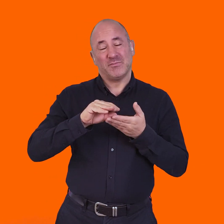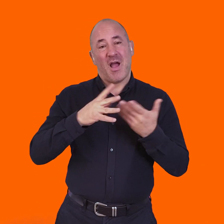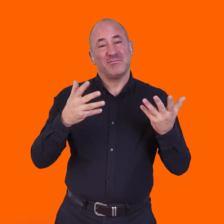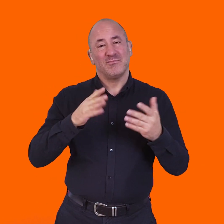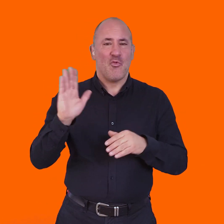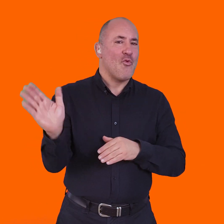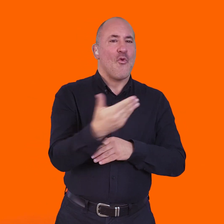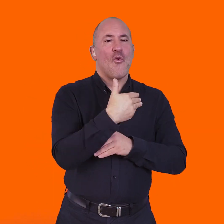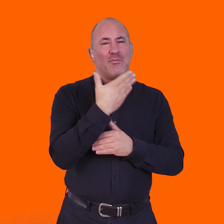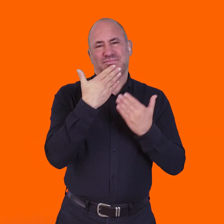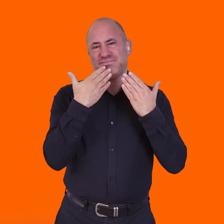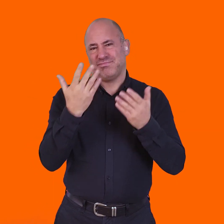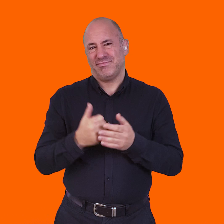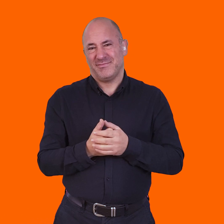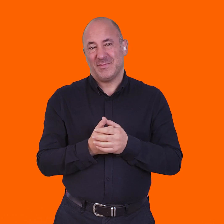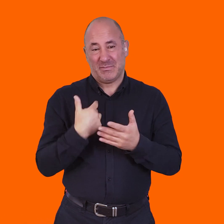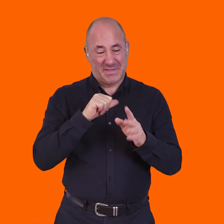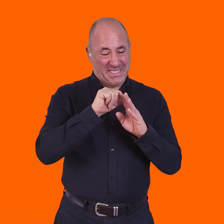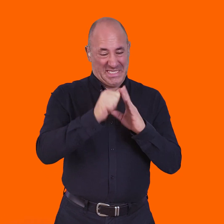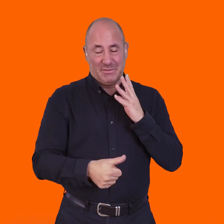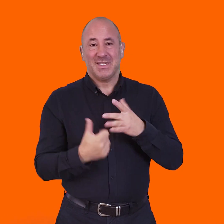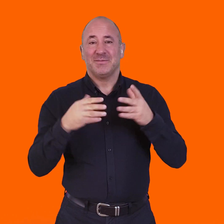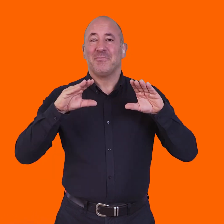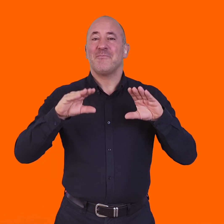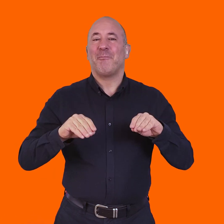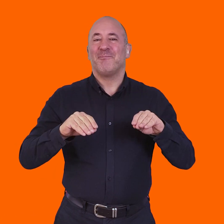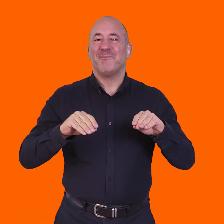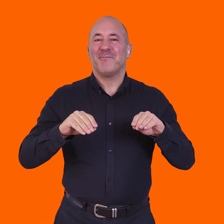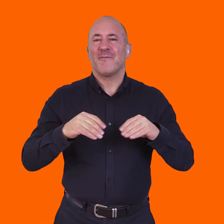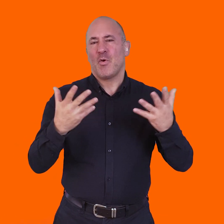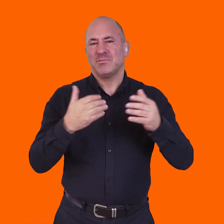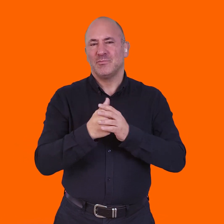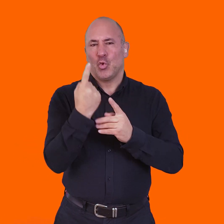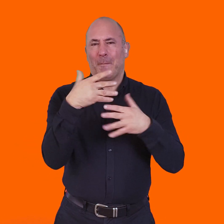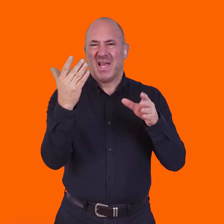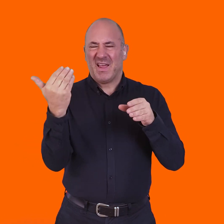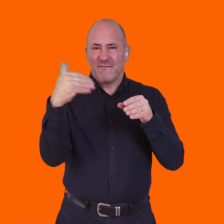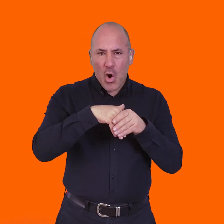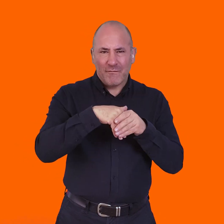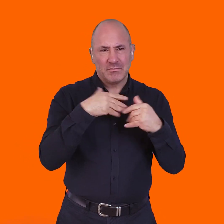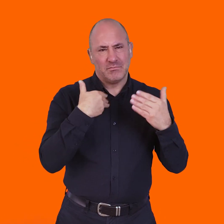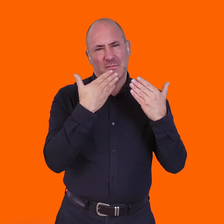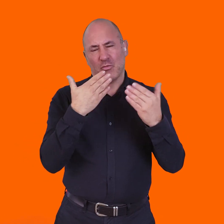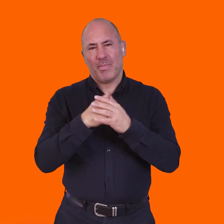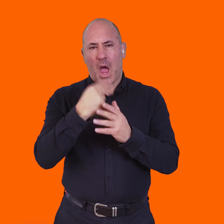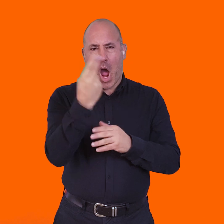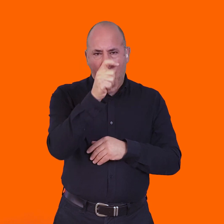well, thanks to all our guests on this episode. So we've come to the end of the series. So obviously I'd like to thank everyone who's